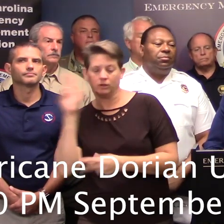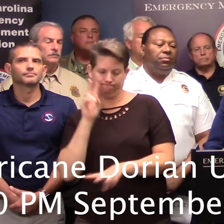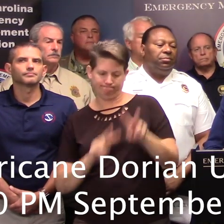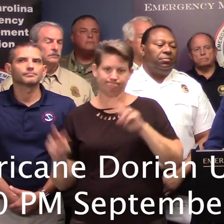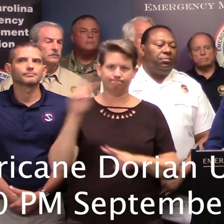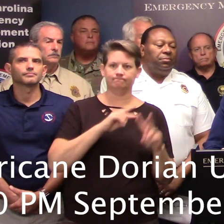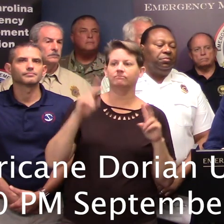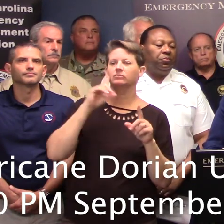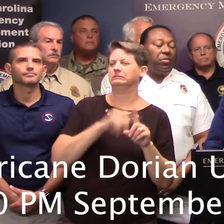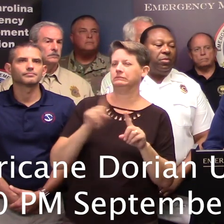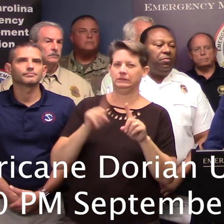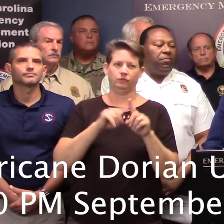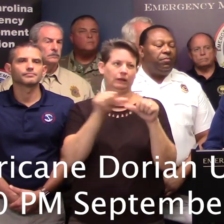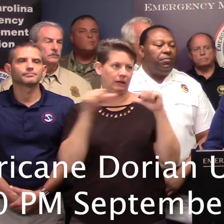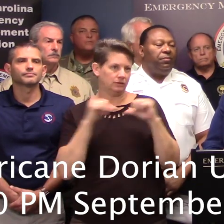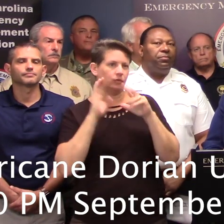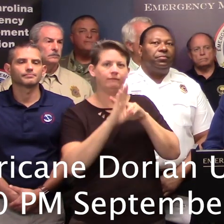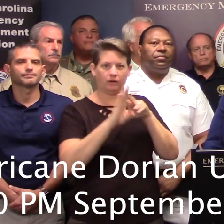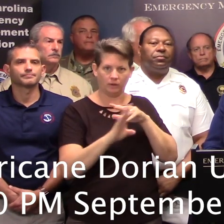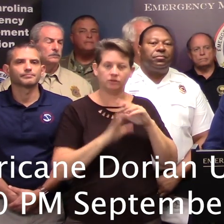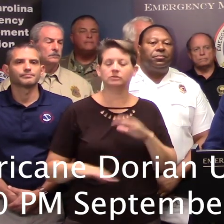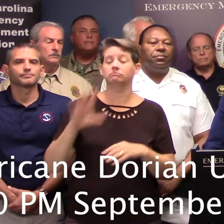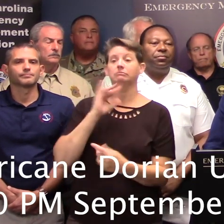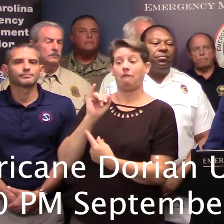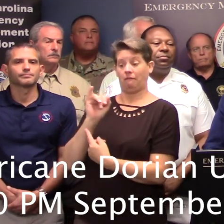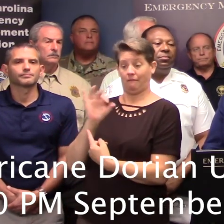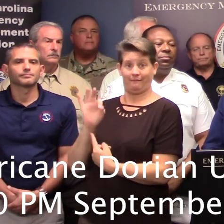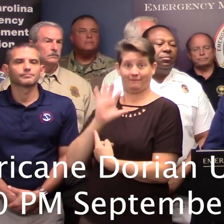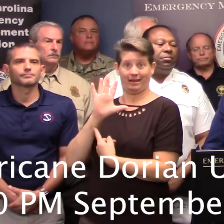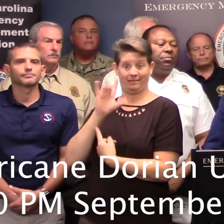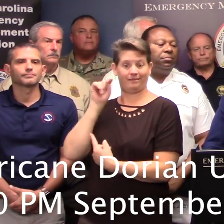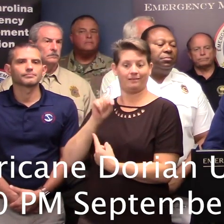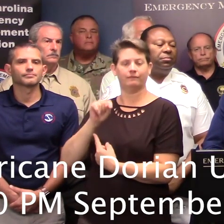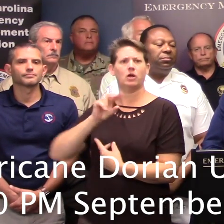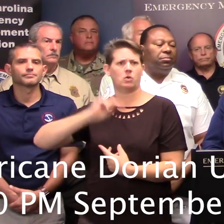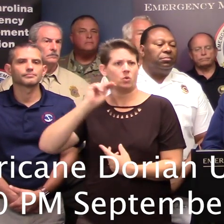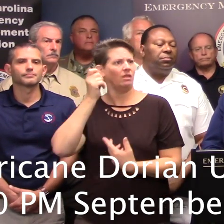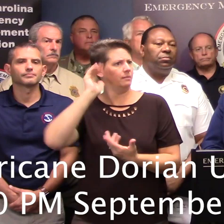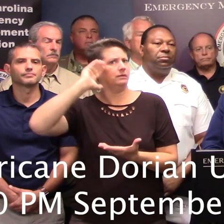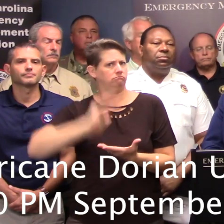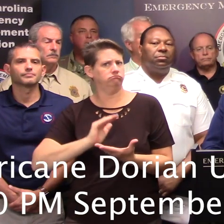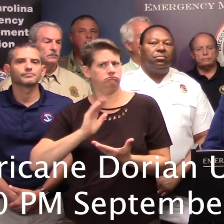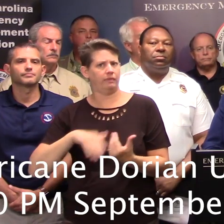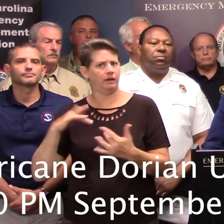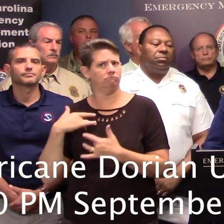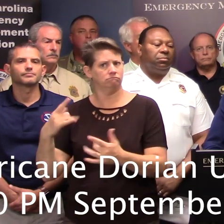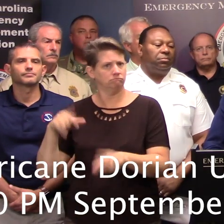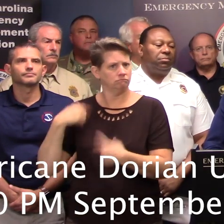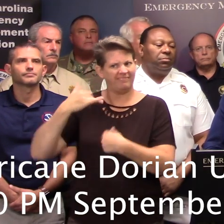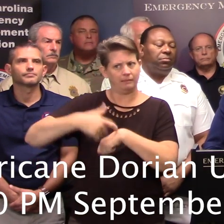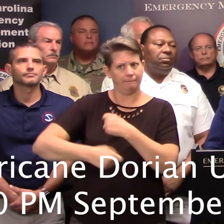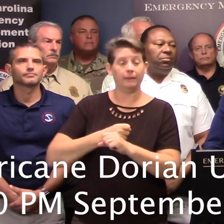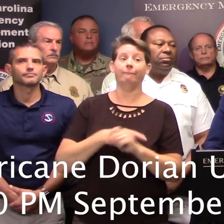the evacuation zones across the state. I-95 northbound traffic is actually a little bit lower than normal. However, our